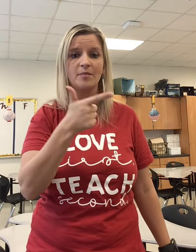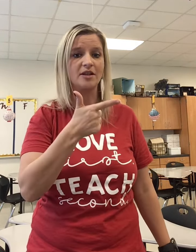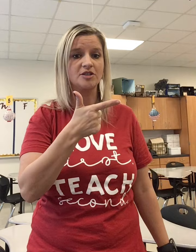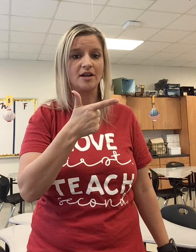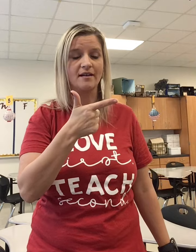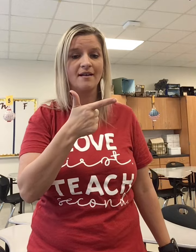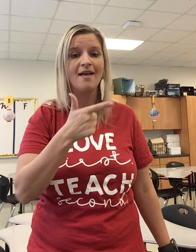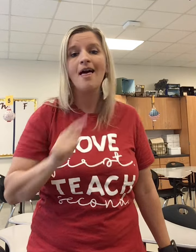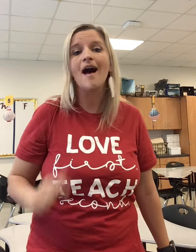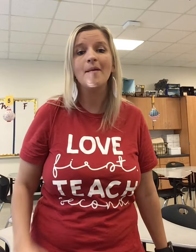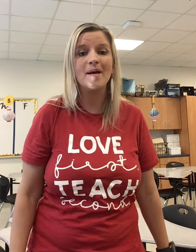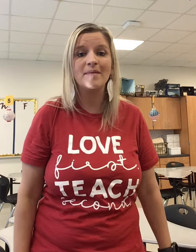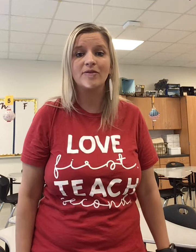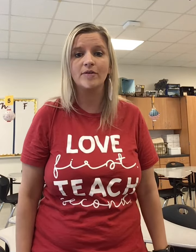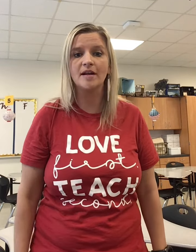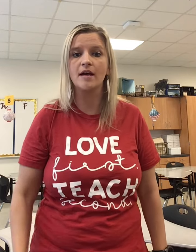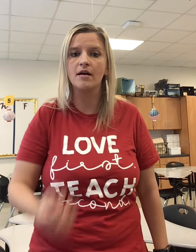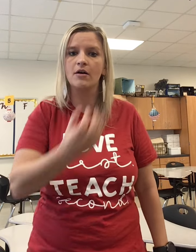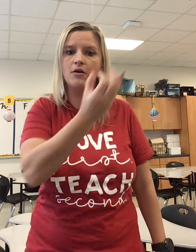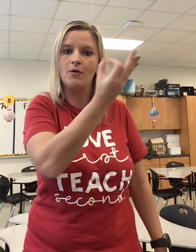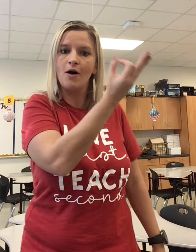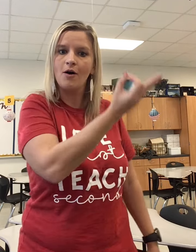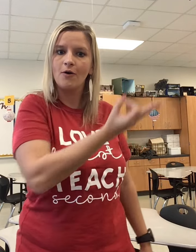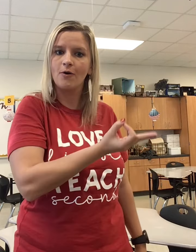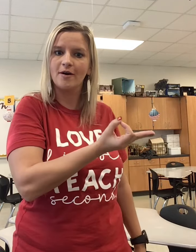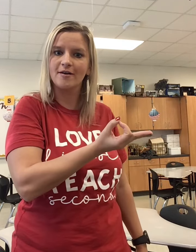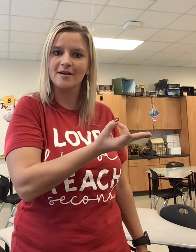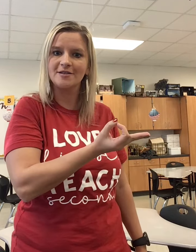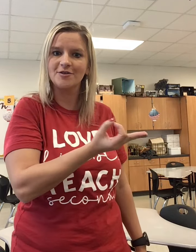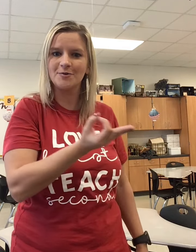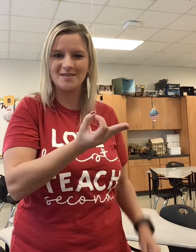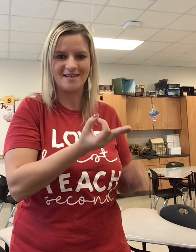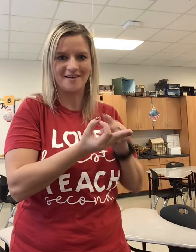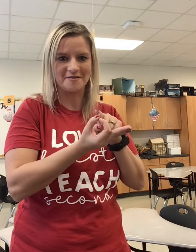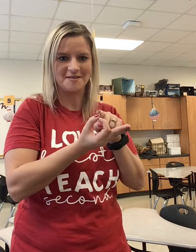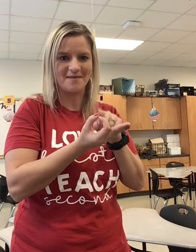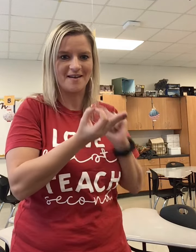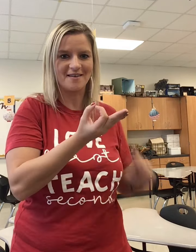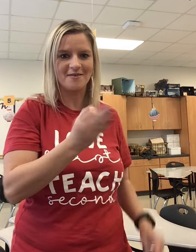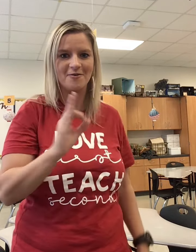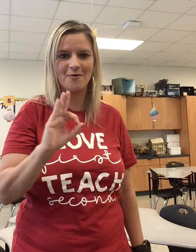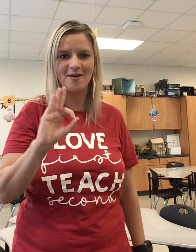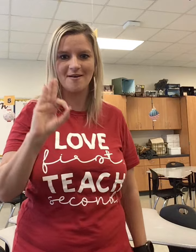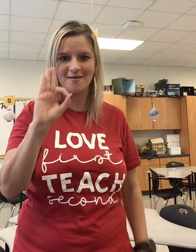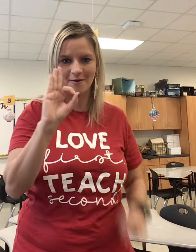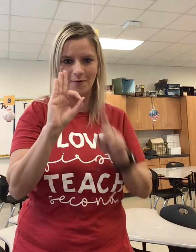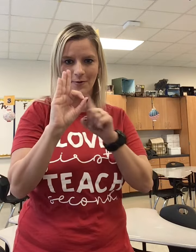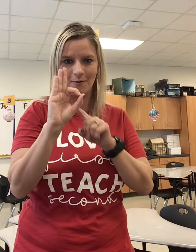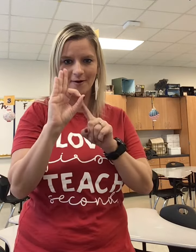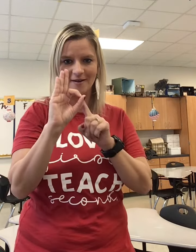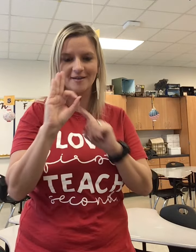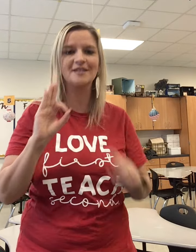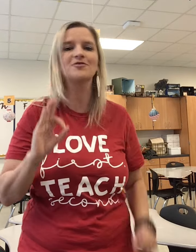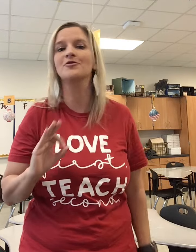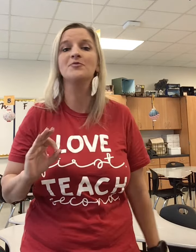a militia. Amendment 3, no quartering troops. There's my little quarter. No quartering troops.